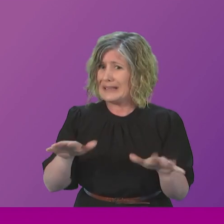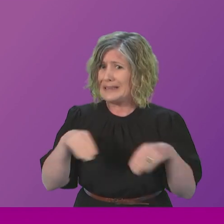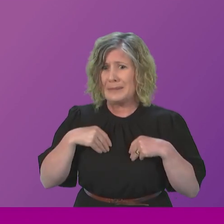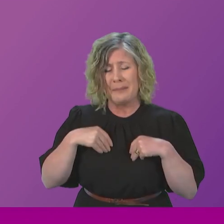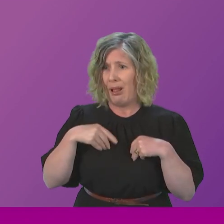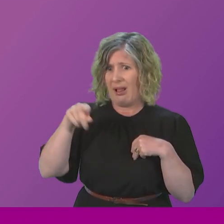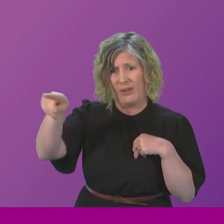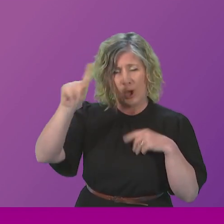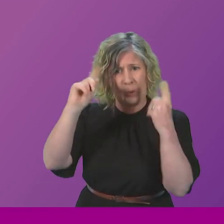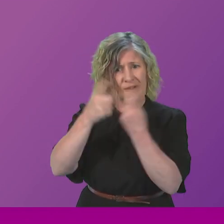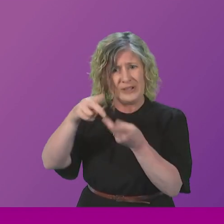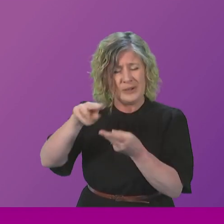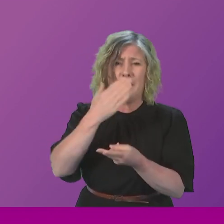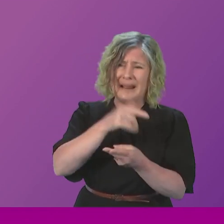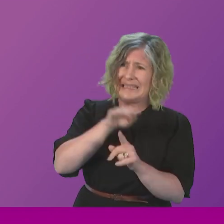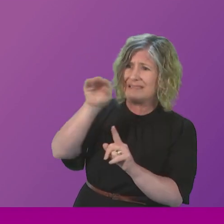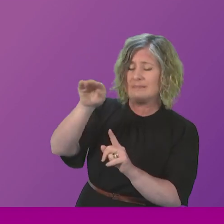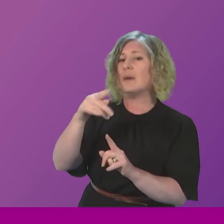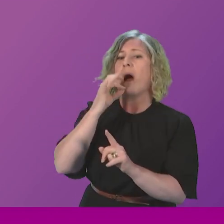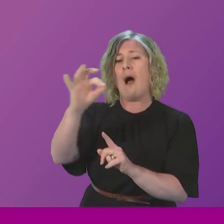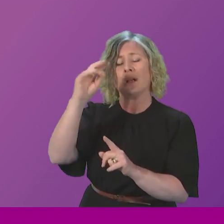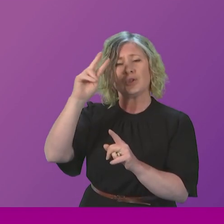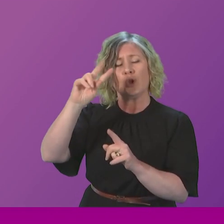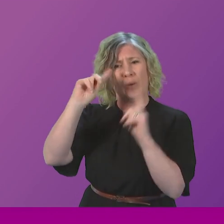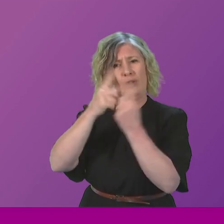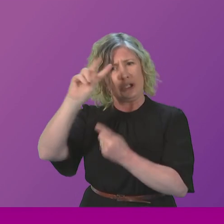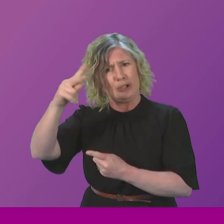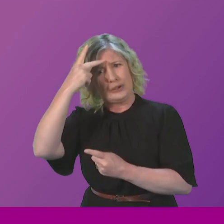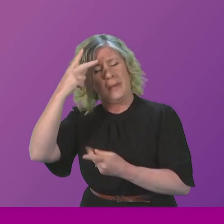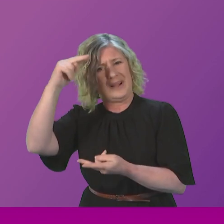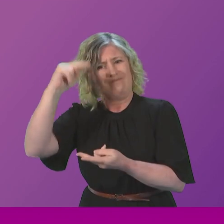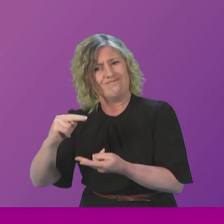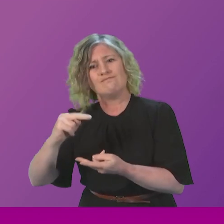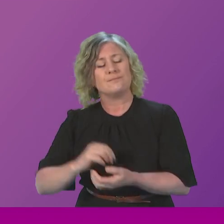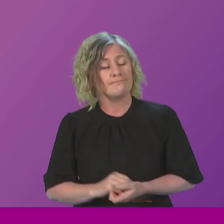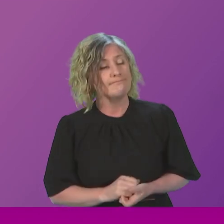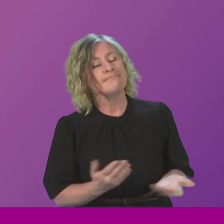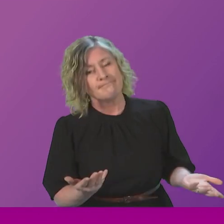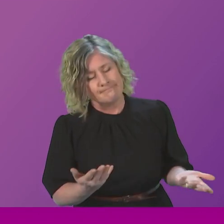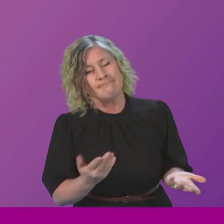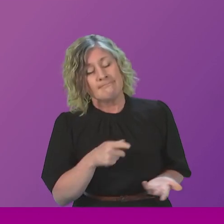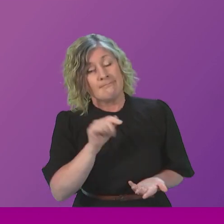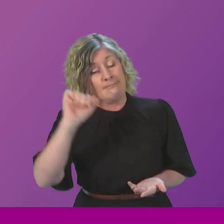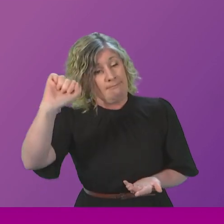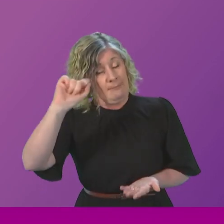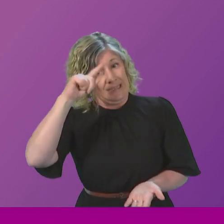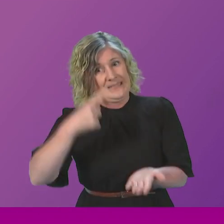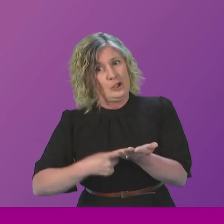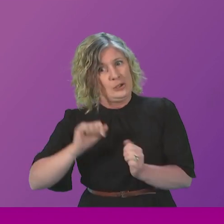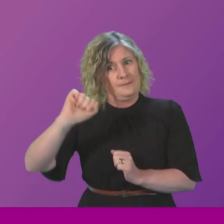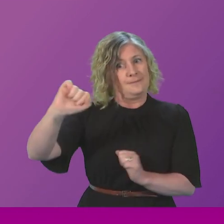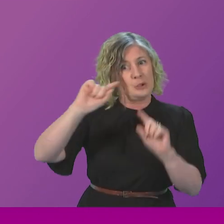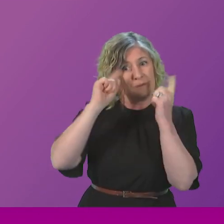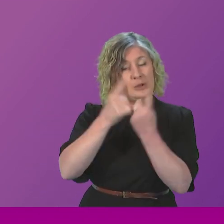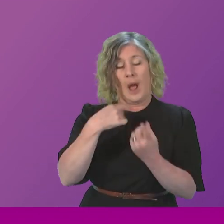calling on the university to reverse this decision? First Minister. Well again of course this is a decision for the university to make